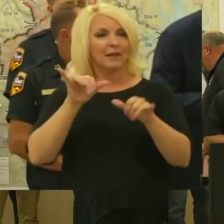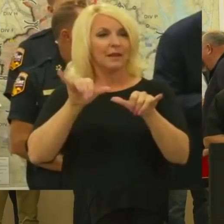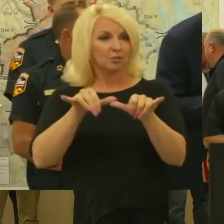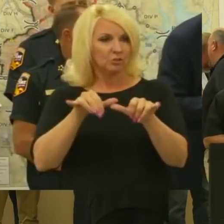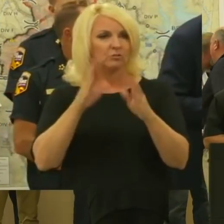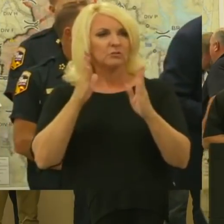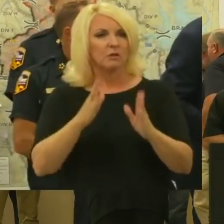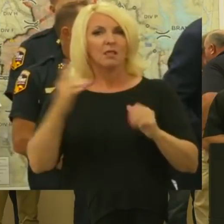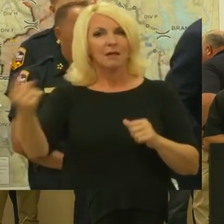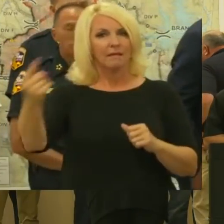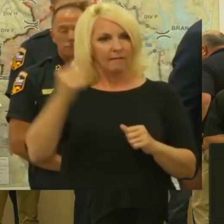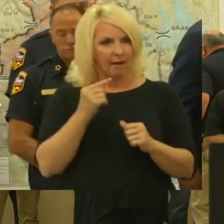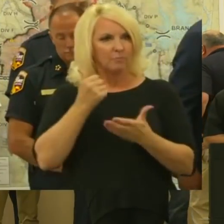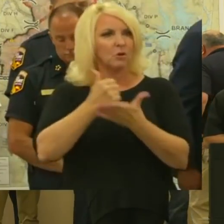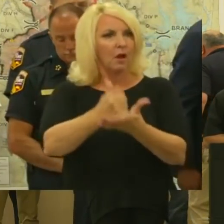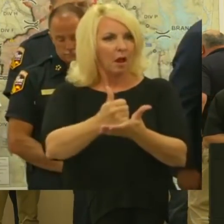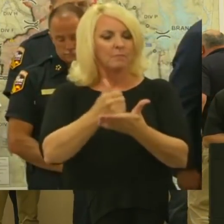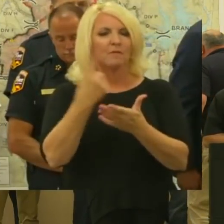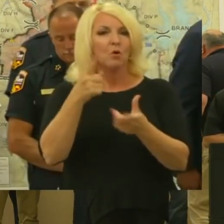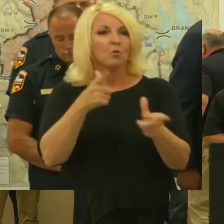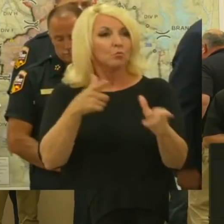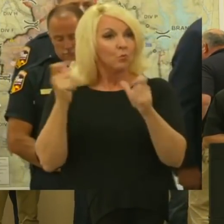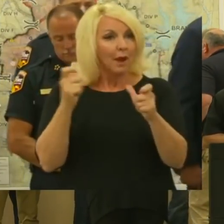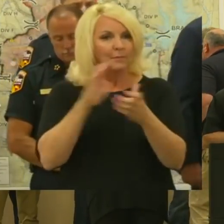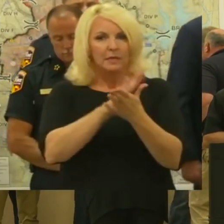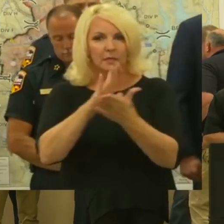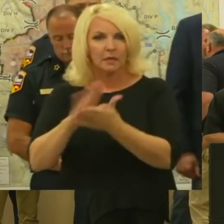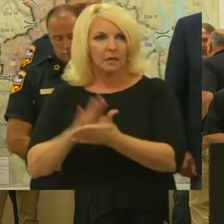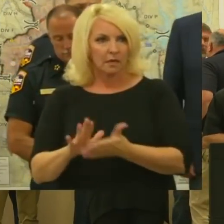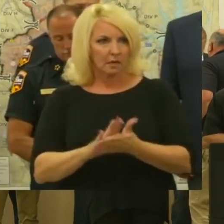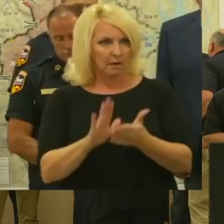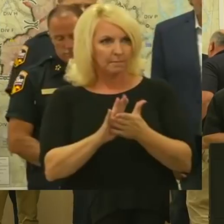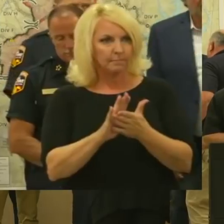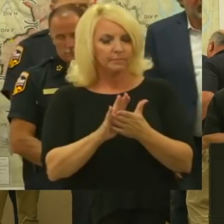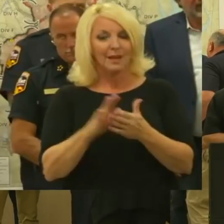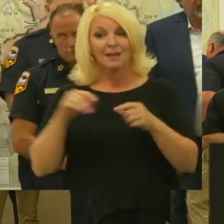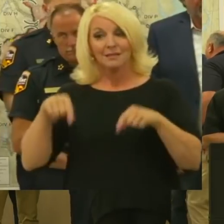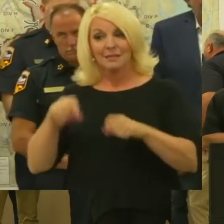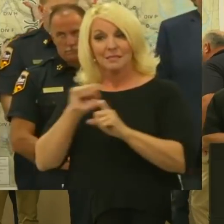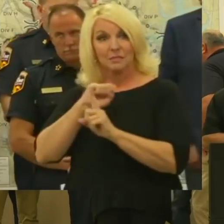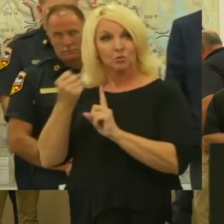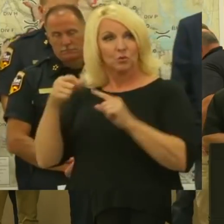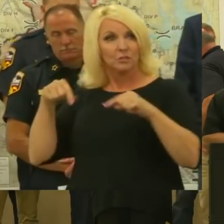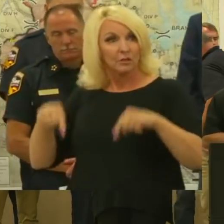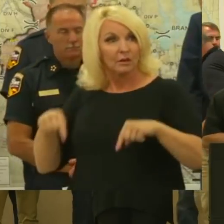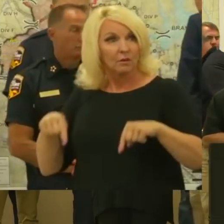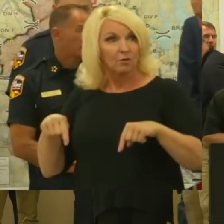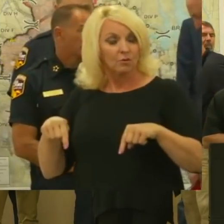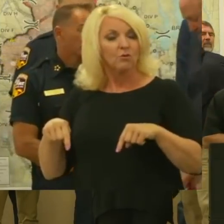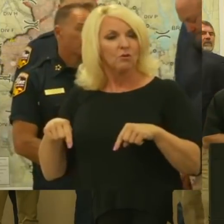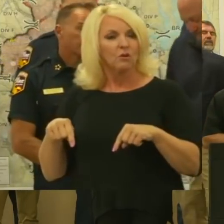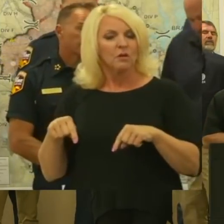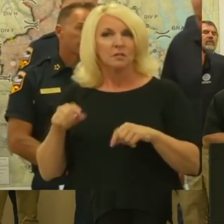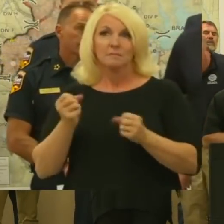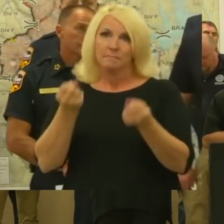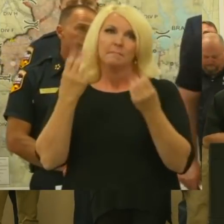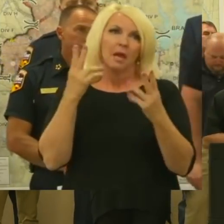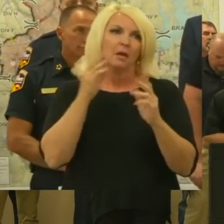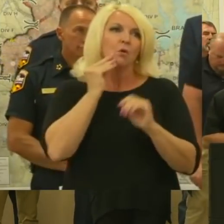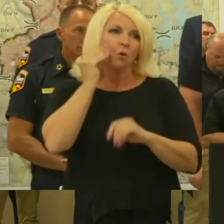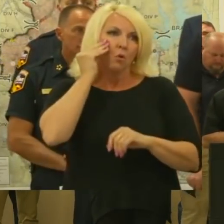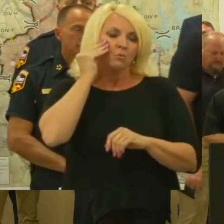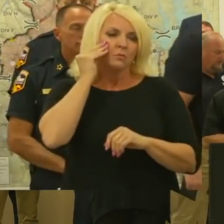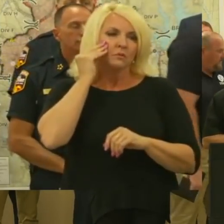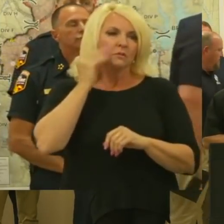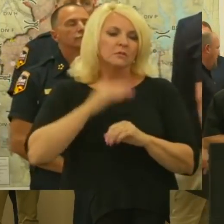to meet the metrics that we had put in place for rapid cleanup. This case here is while certainly a number of homes still within